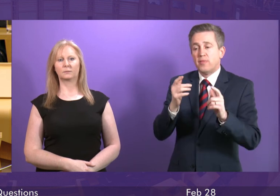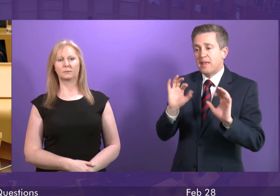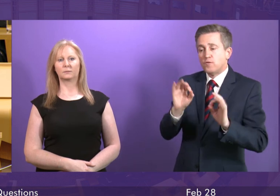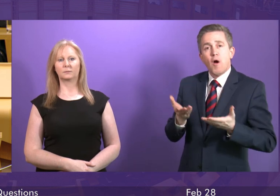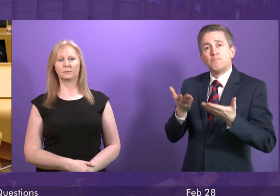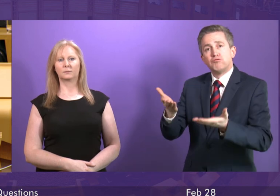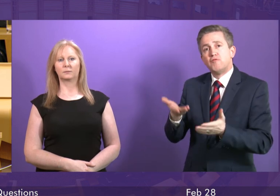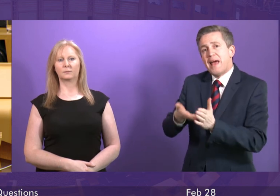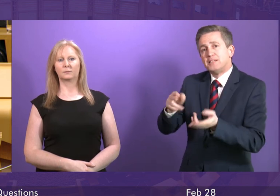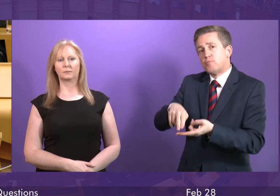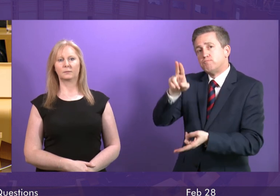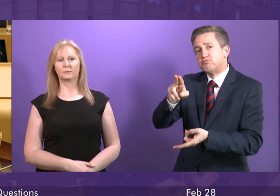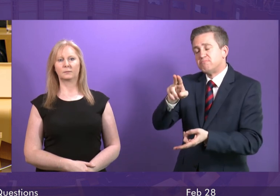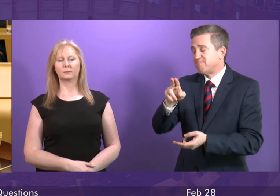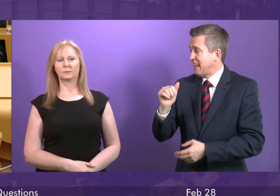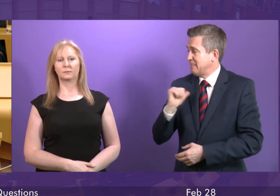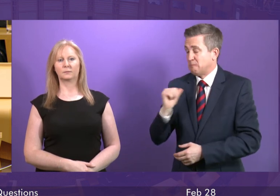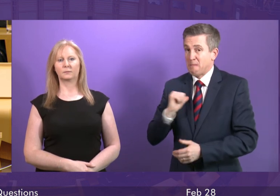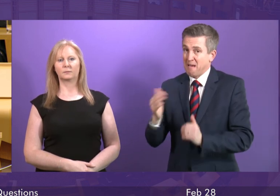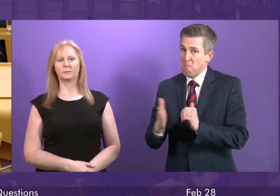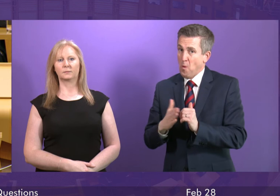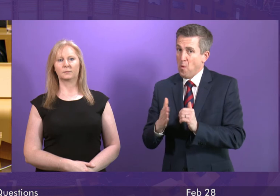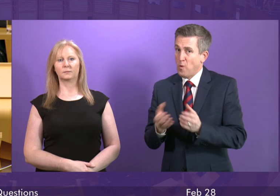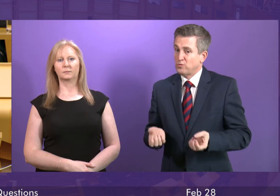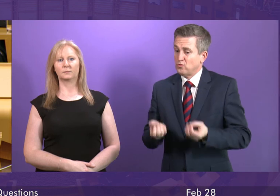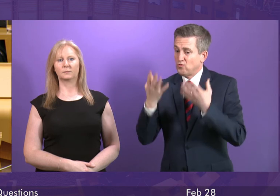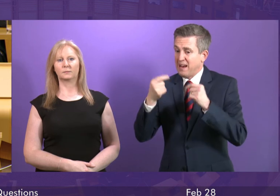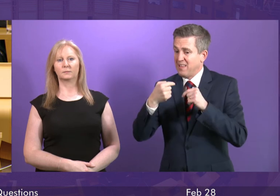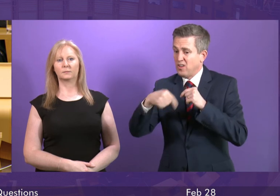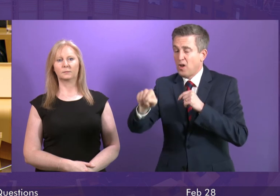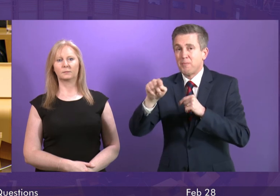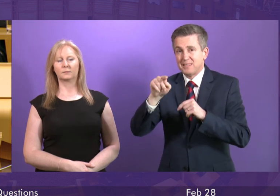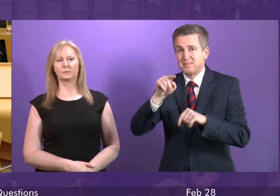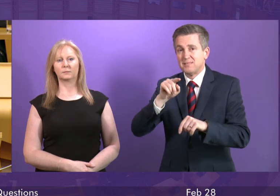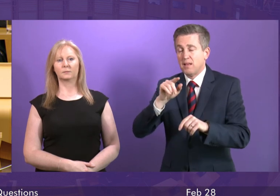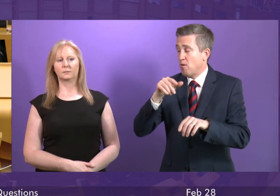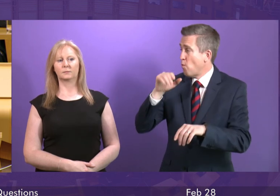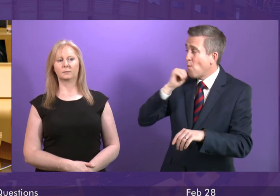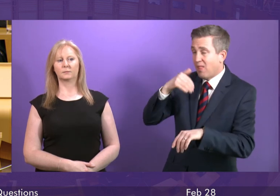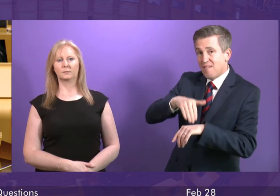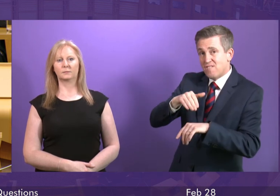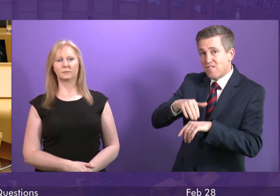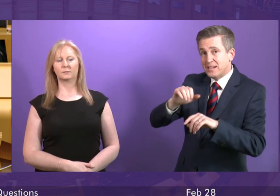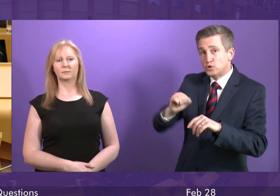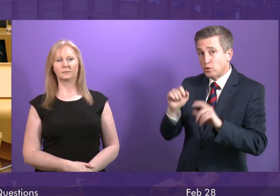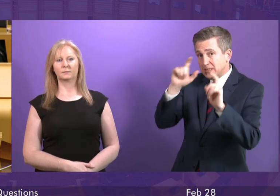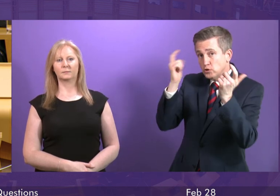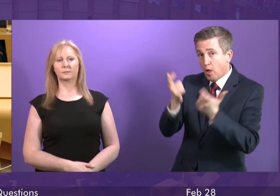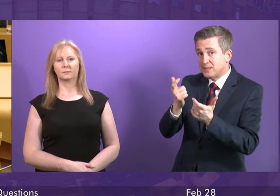There is now the very real prospect of further strike action over the coming weeks affecting colleges across Scotland, including West College Scotland,